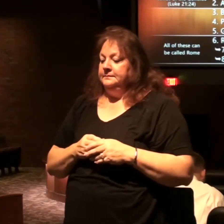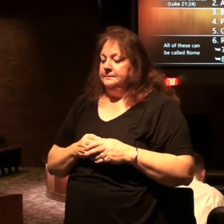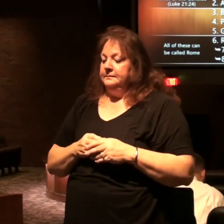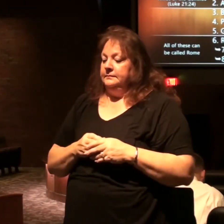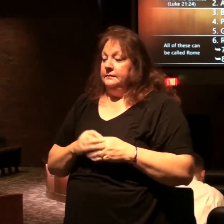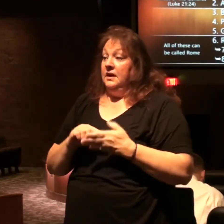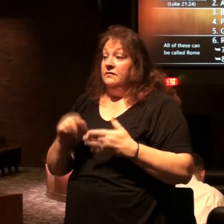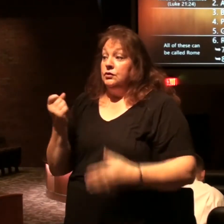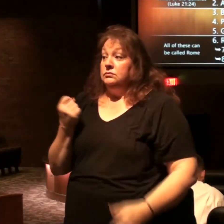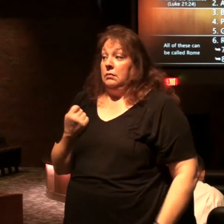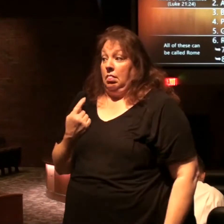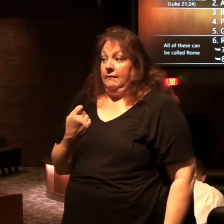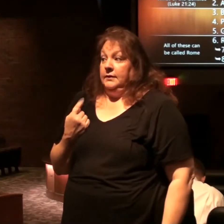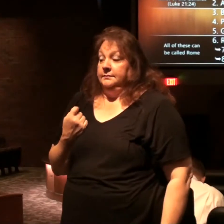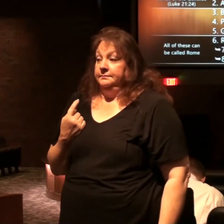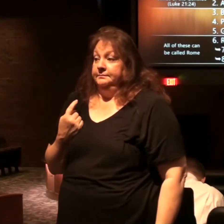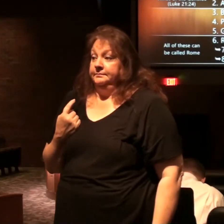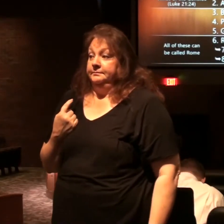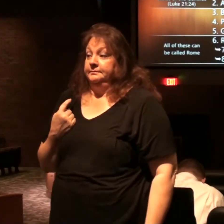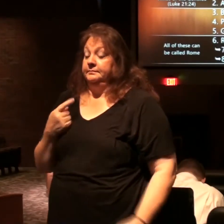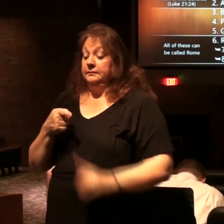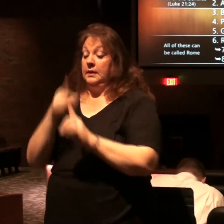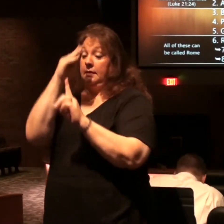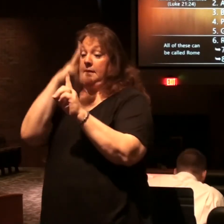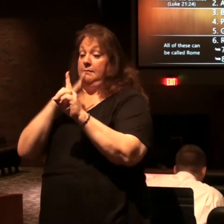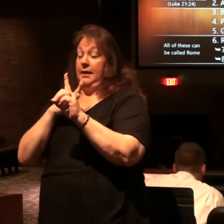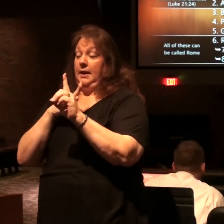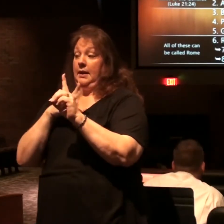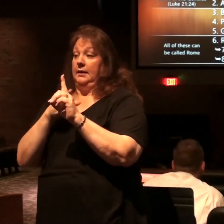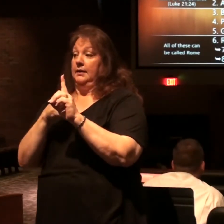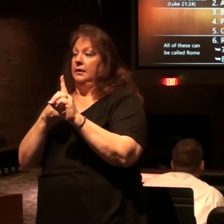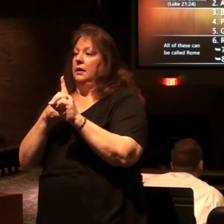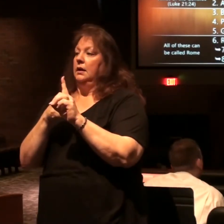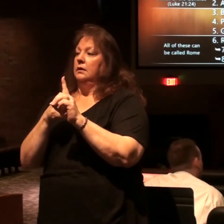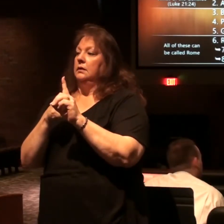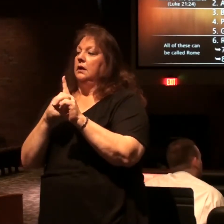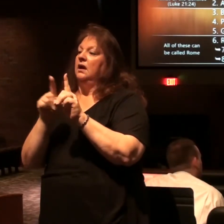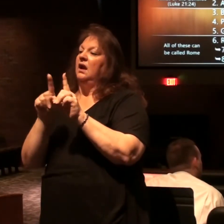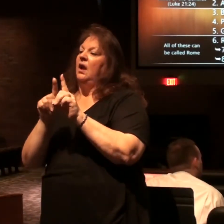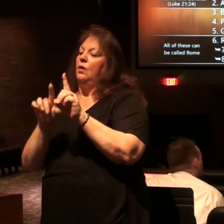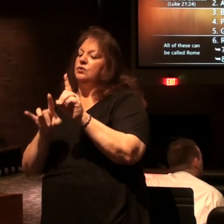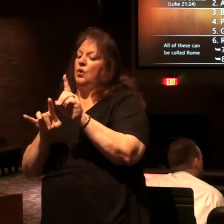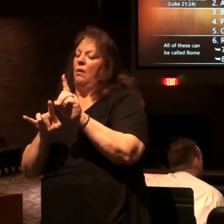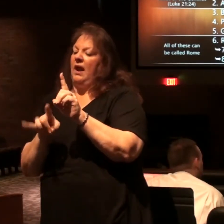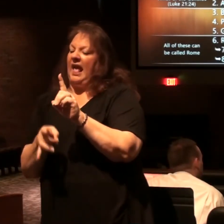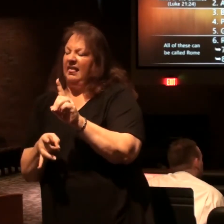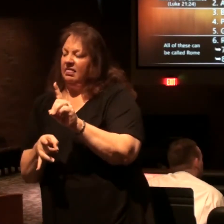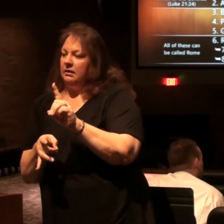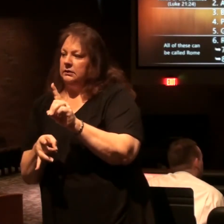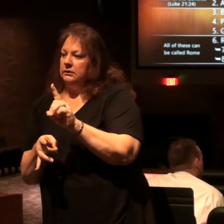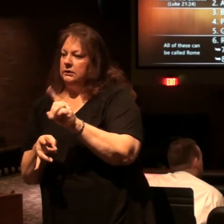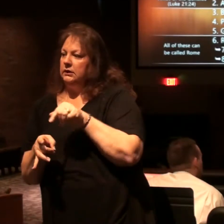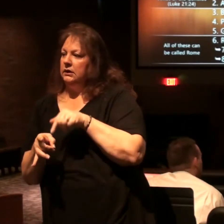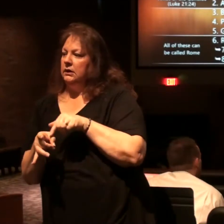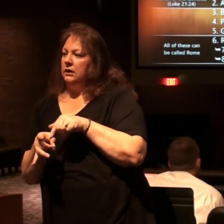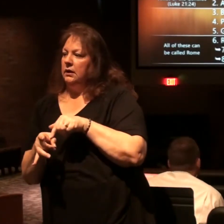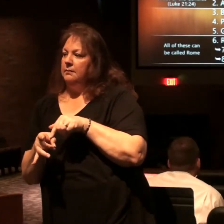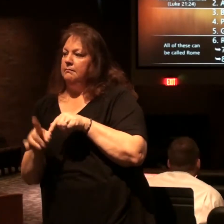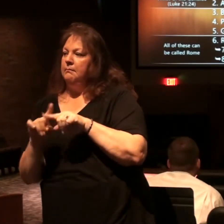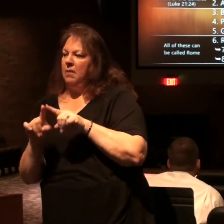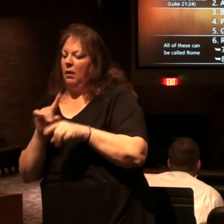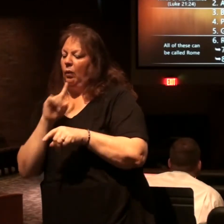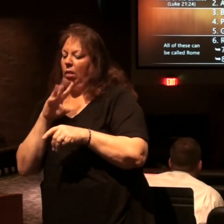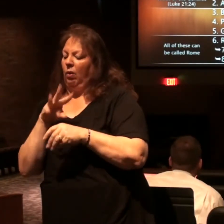verse eleven the beast which was and is not is himself also an eighth and is one of the